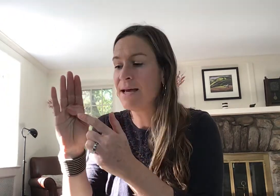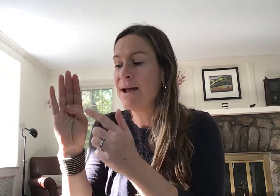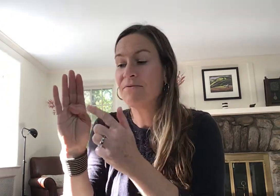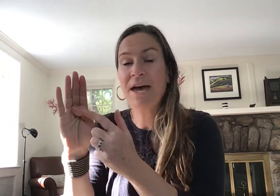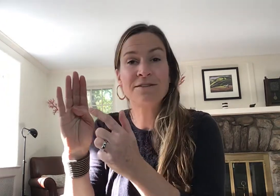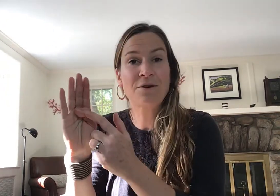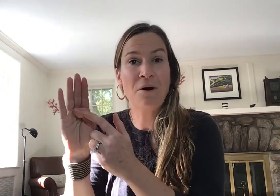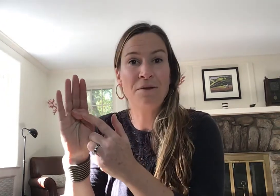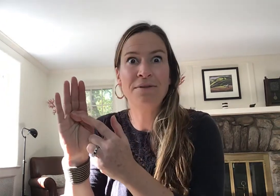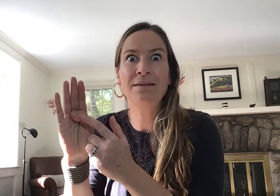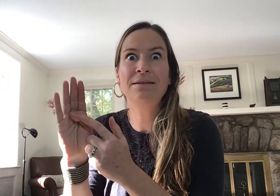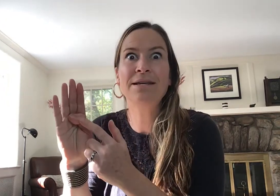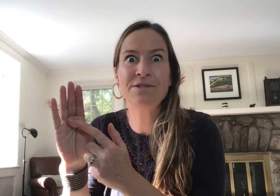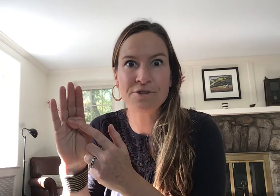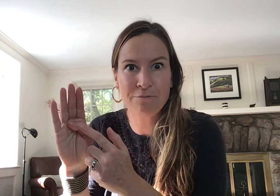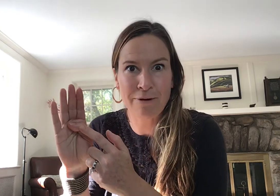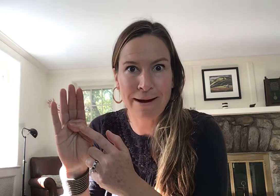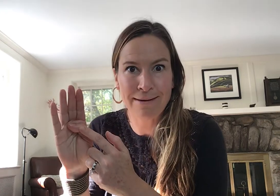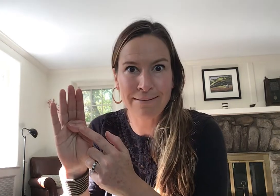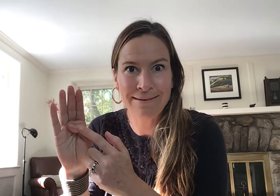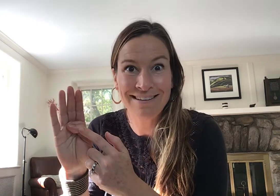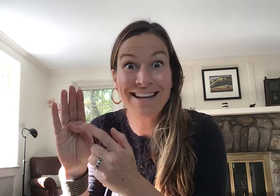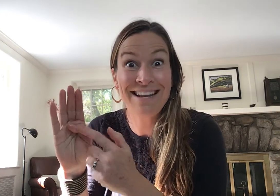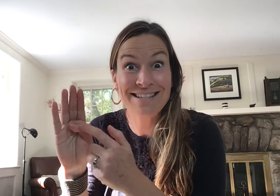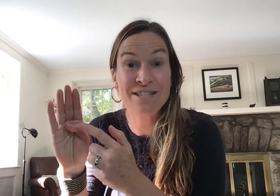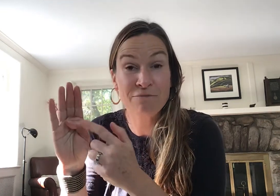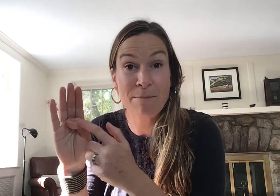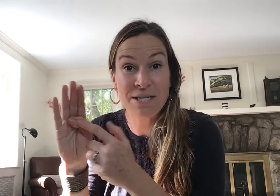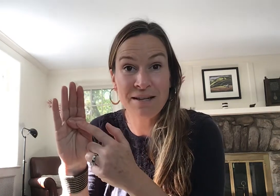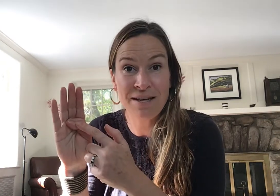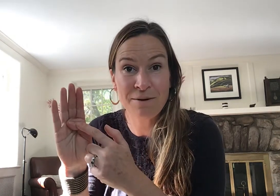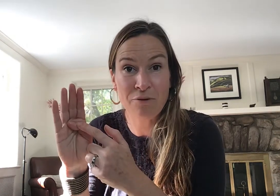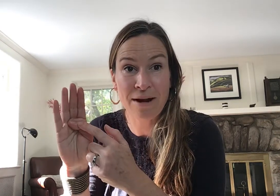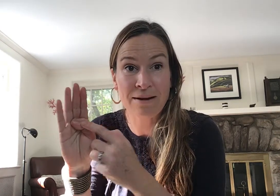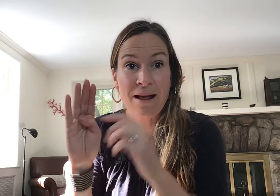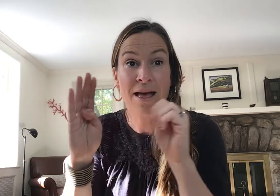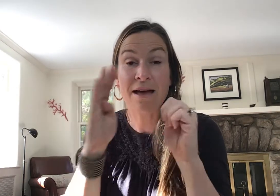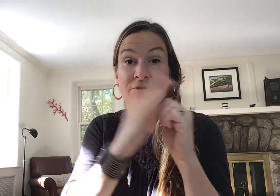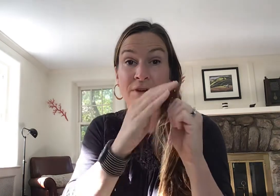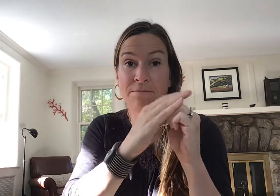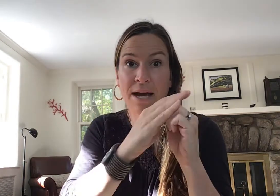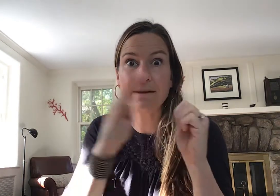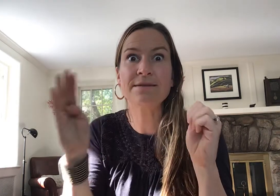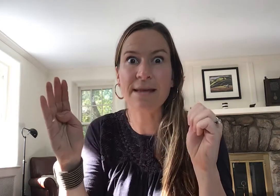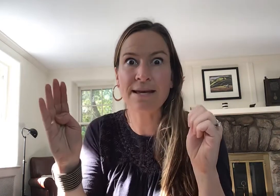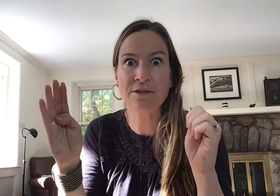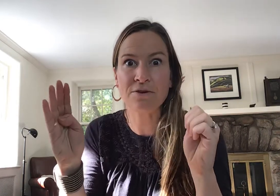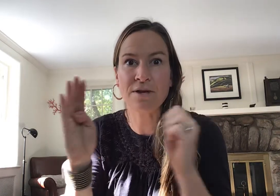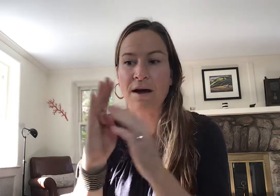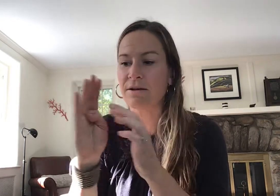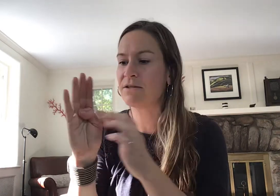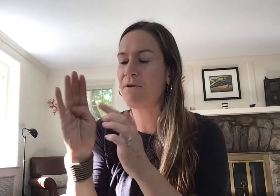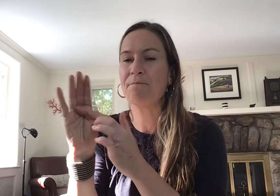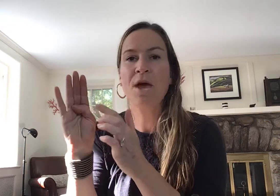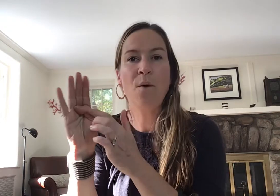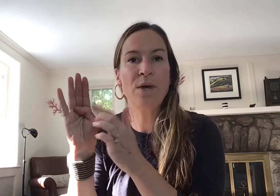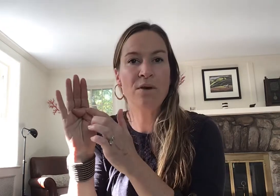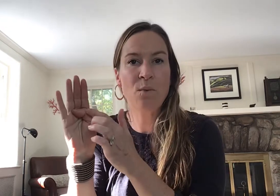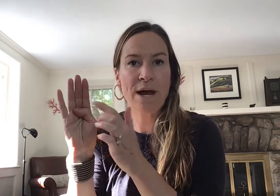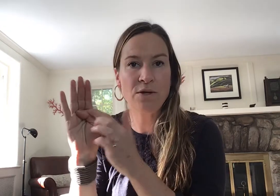that's called the lizard brain it is it's the reptilian brain and reptiles they eat their young so we when